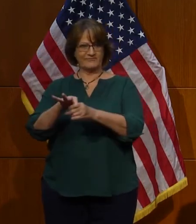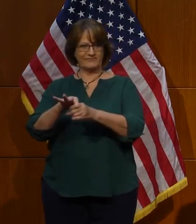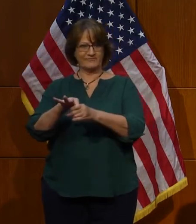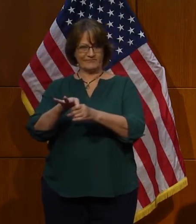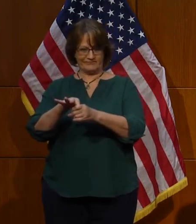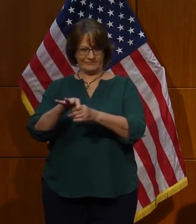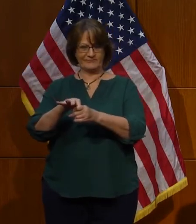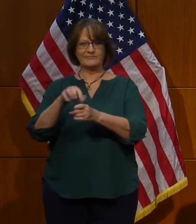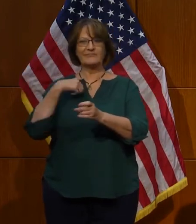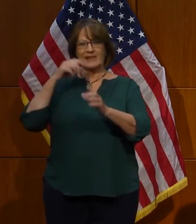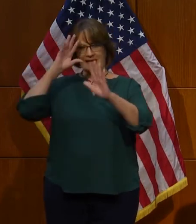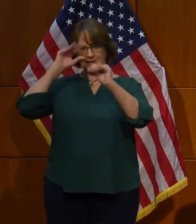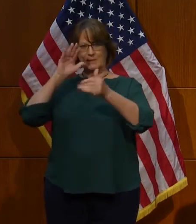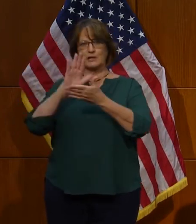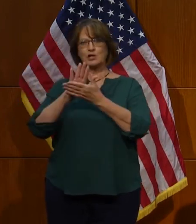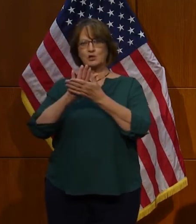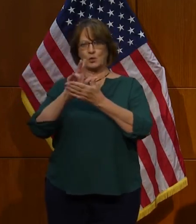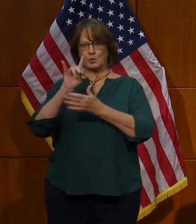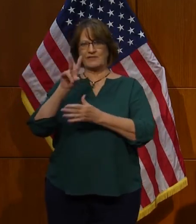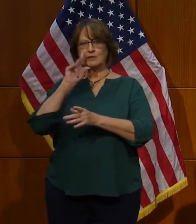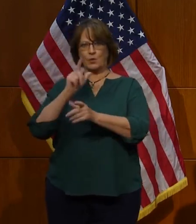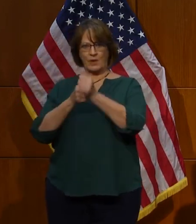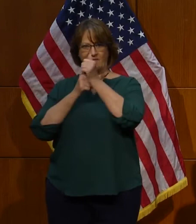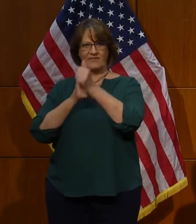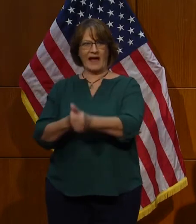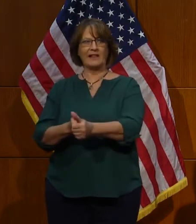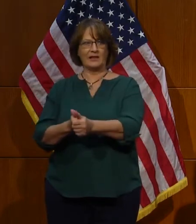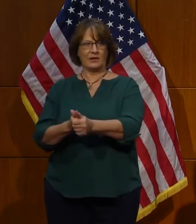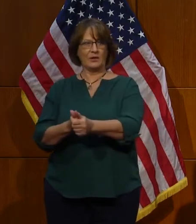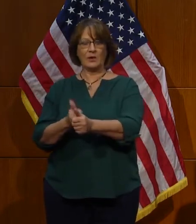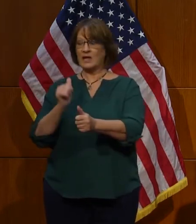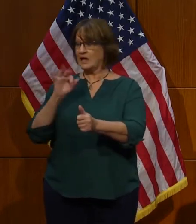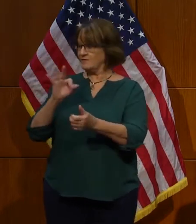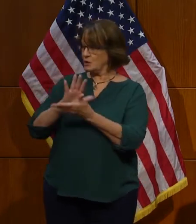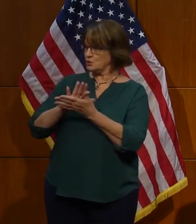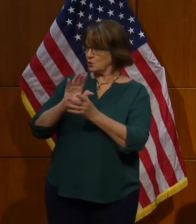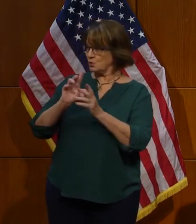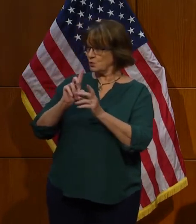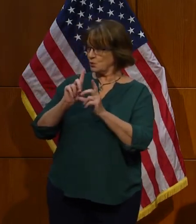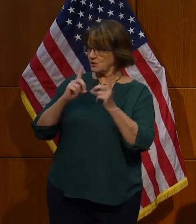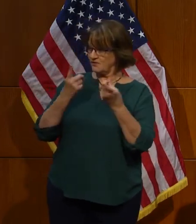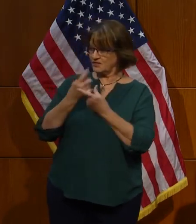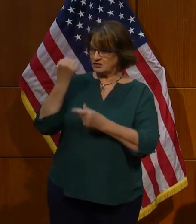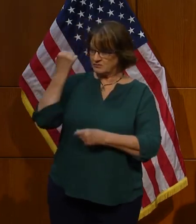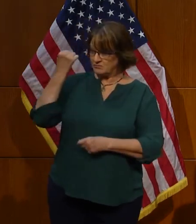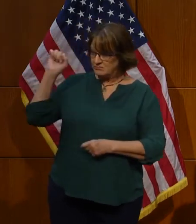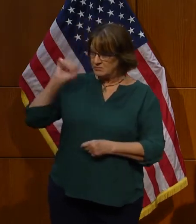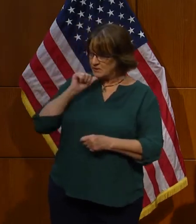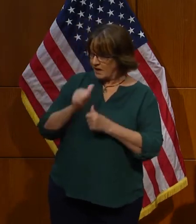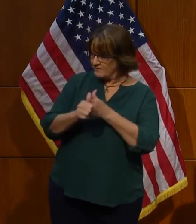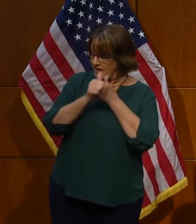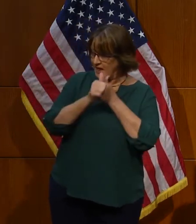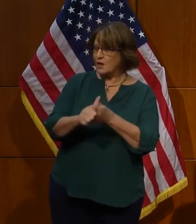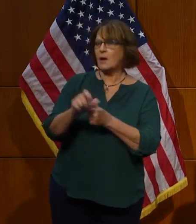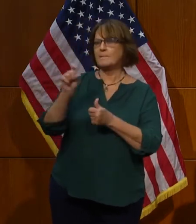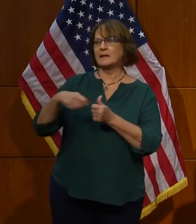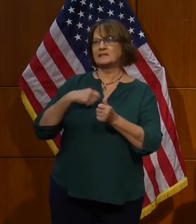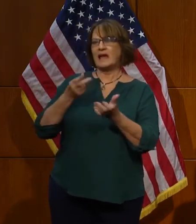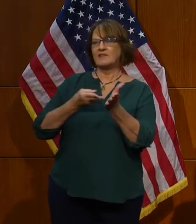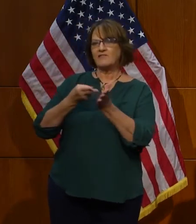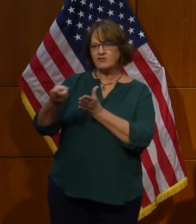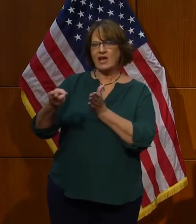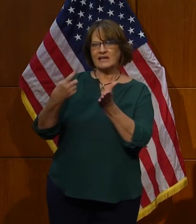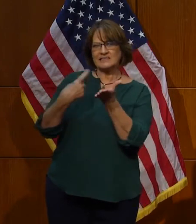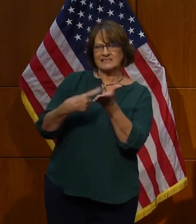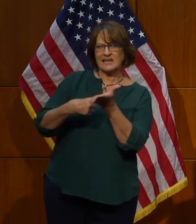divisions to follow it. If they choose not to follow it, they should have a frank discussion